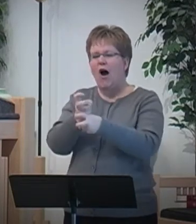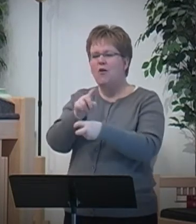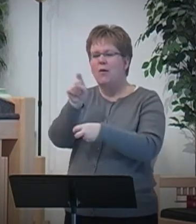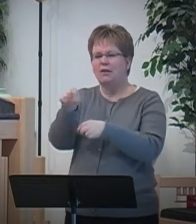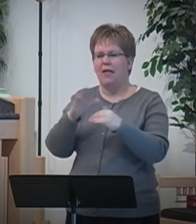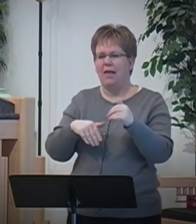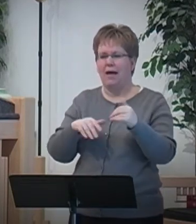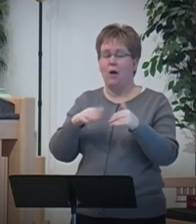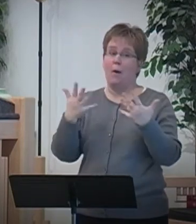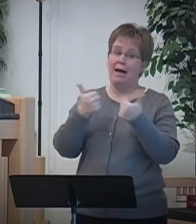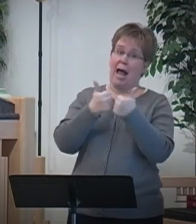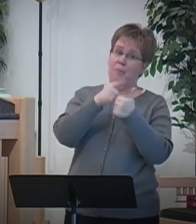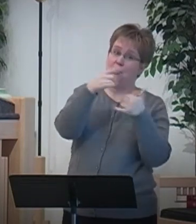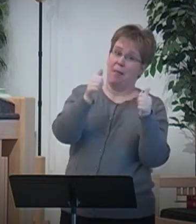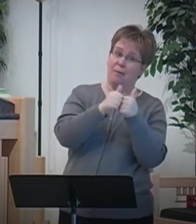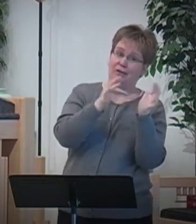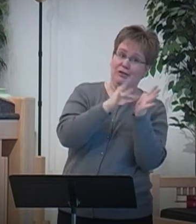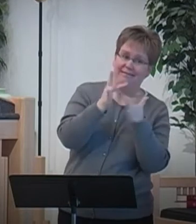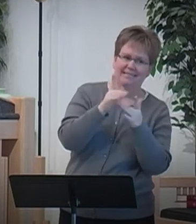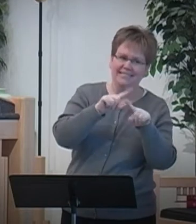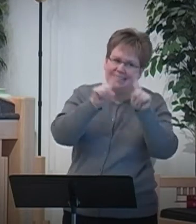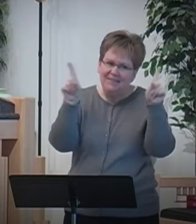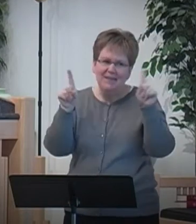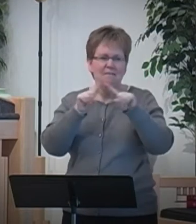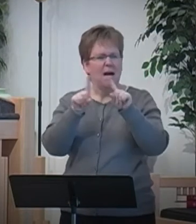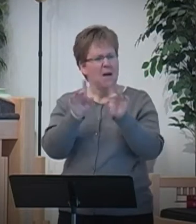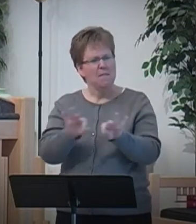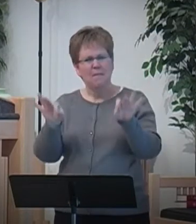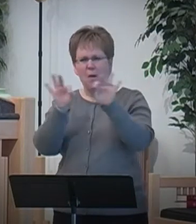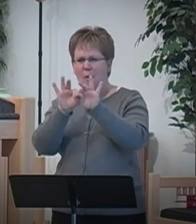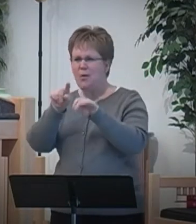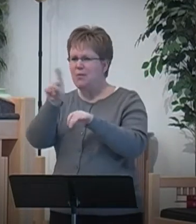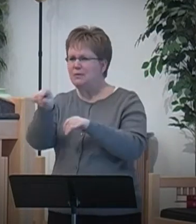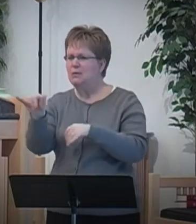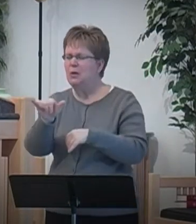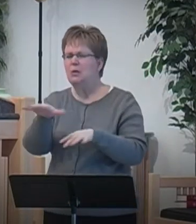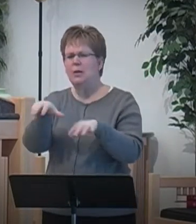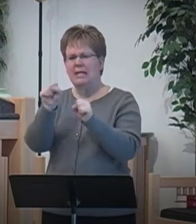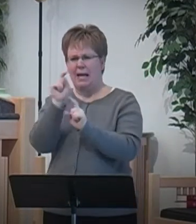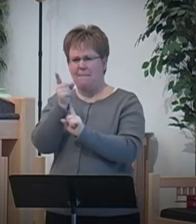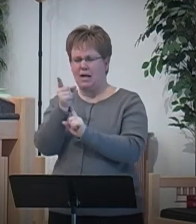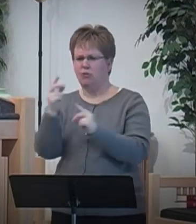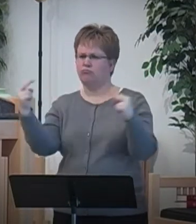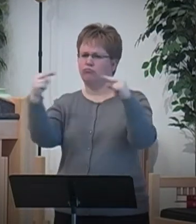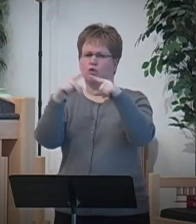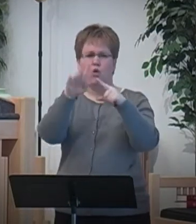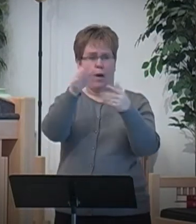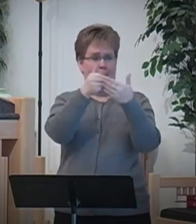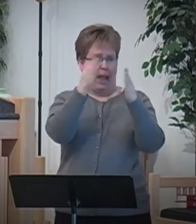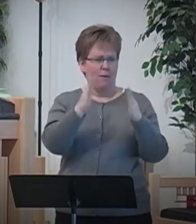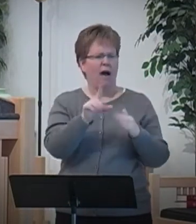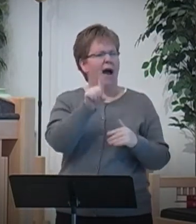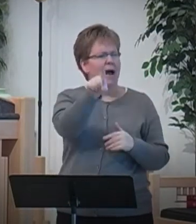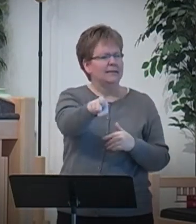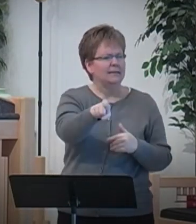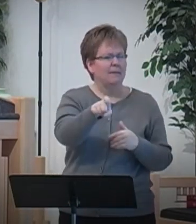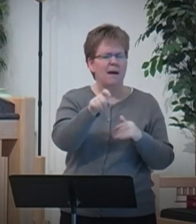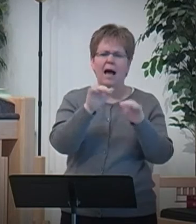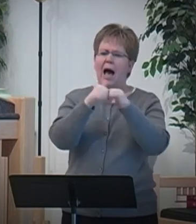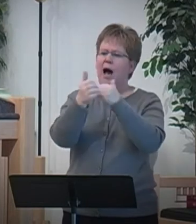game would you play with Jesus, but important questions too. So take a minute, turn to a neighbor, and ask those questions. How has God been present or active in your